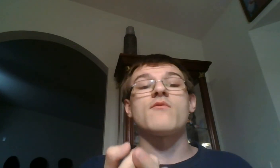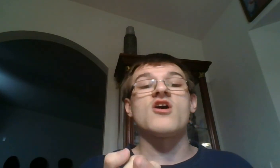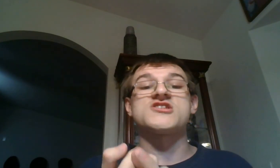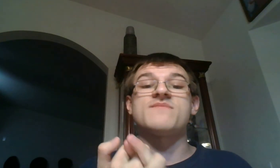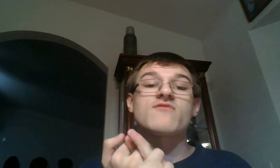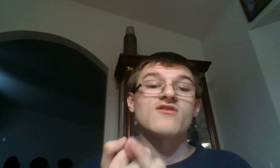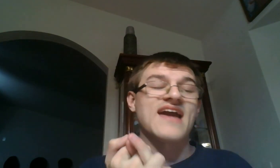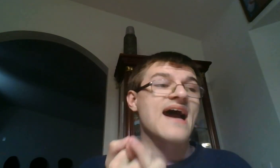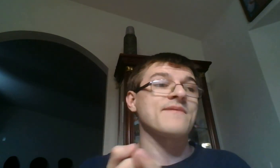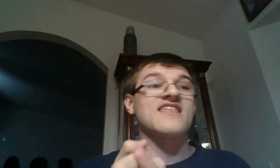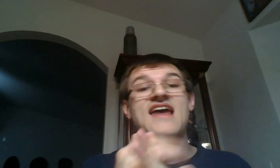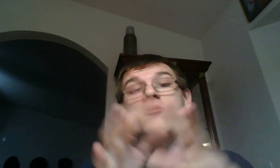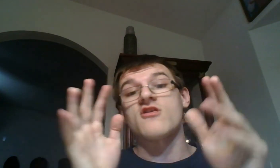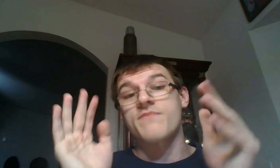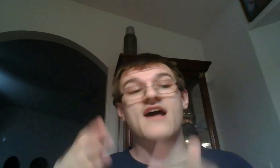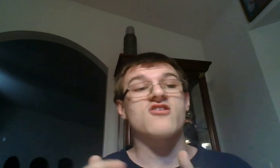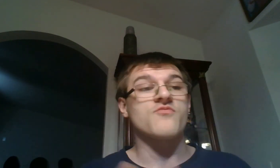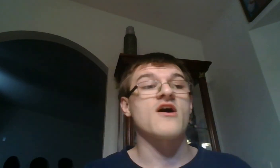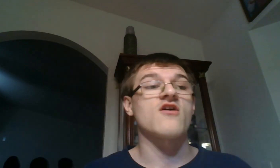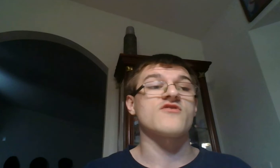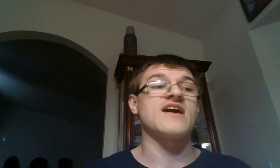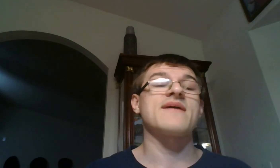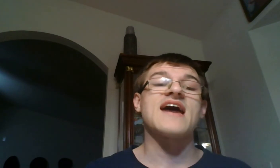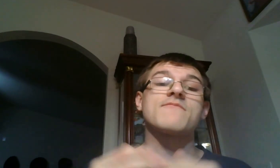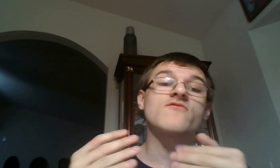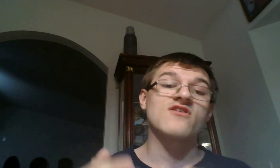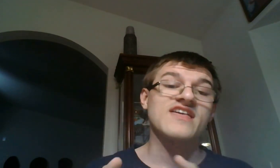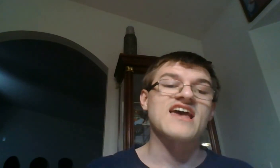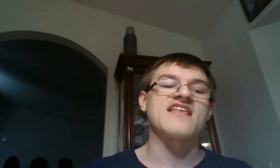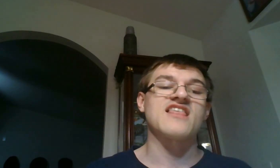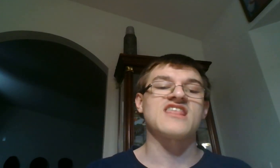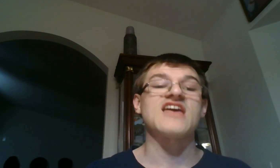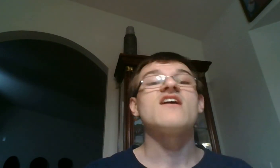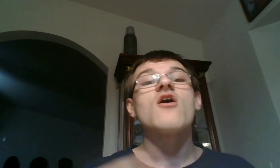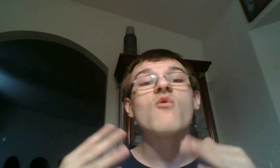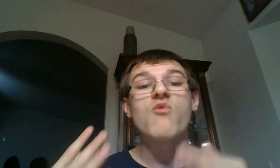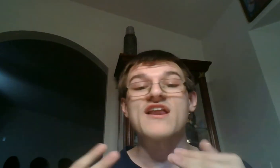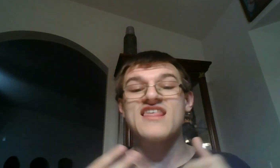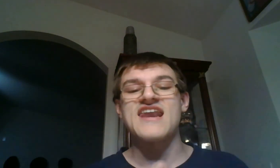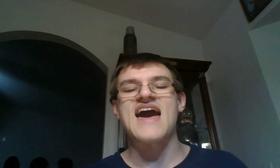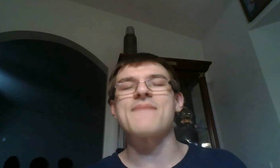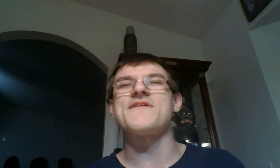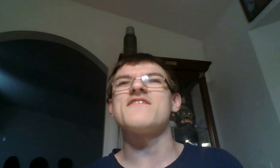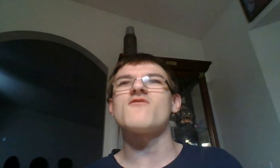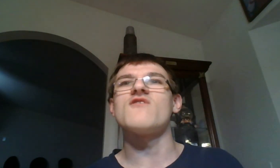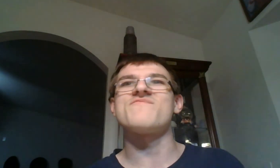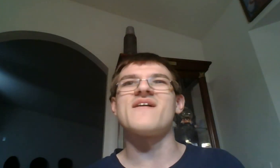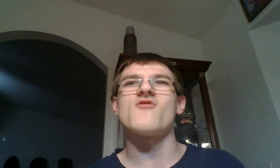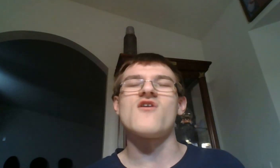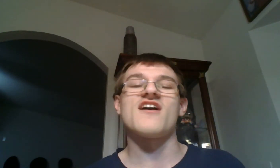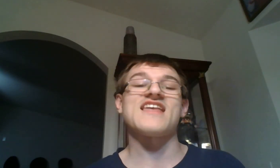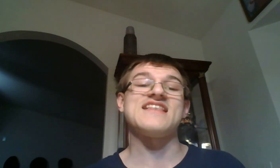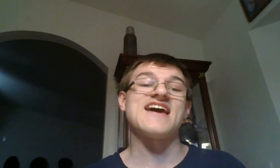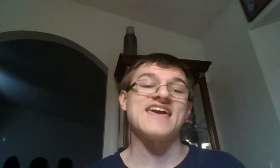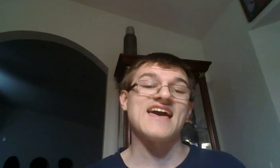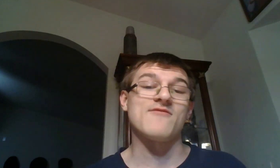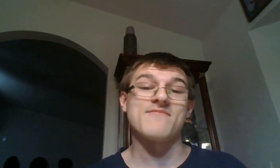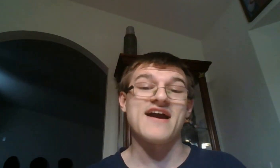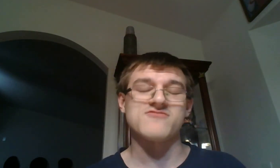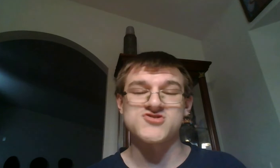Wallace should be really happy. He's going to have all the sponsors brought over him. And I'm really excited to see what is going to happen with Bubba Wallace and Denny Hamlin and Michael Jordan.